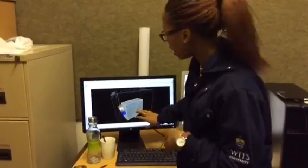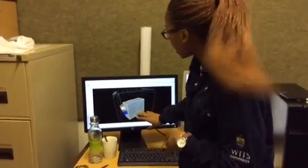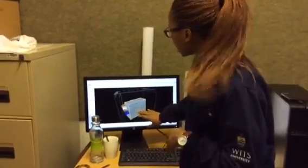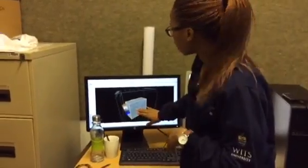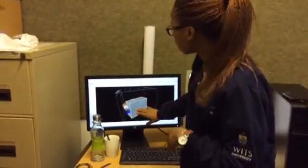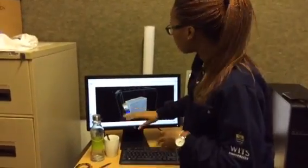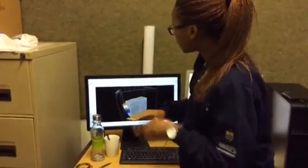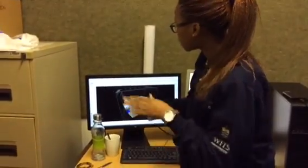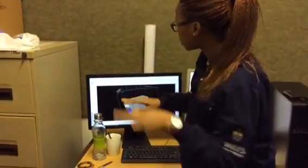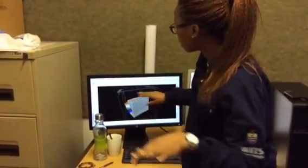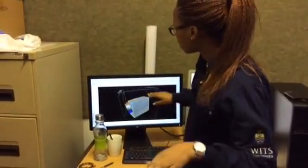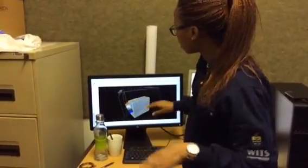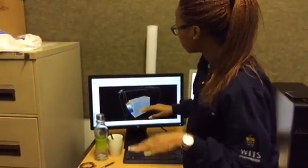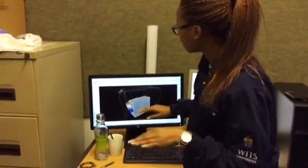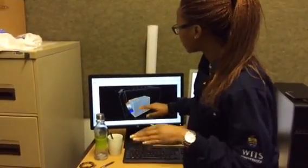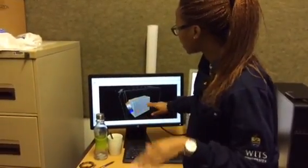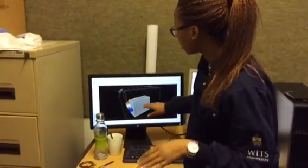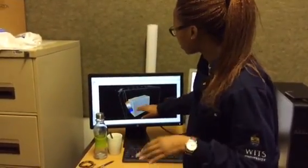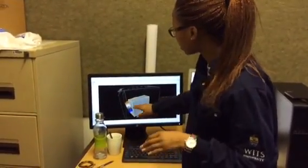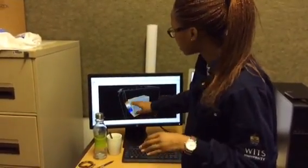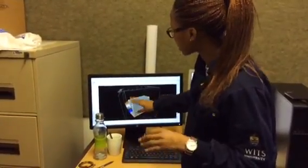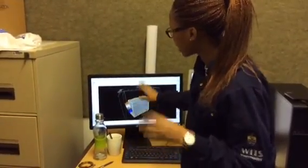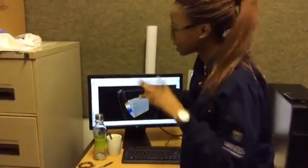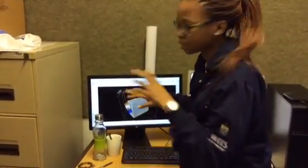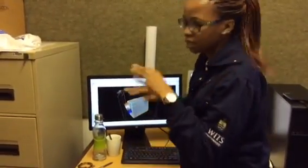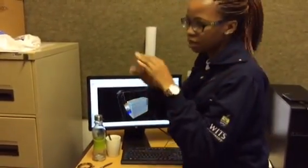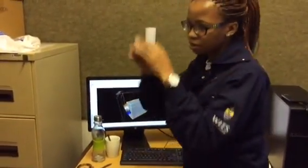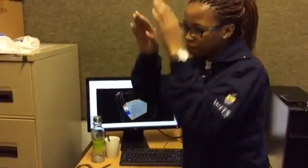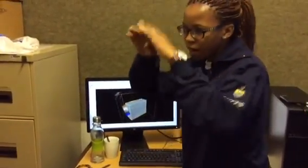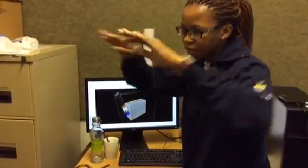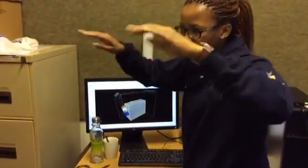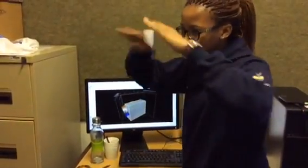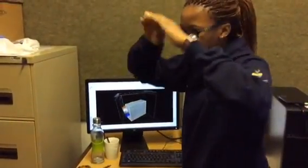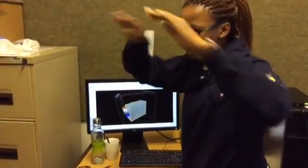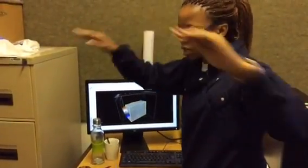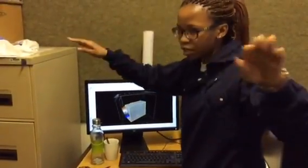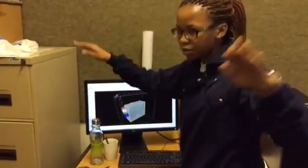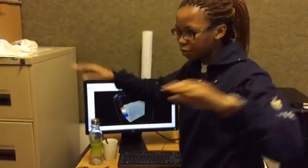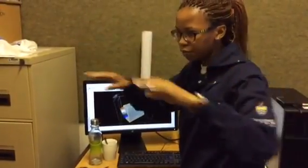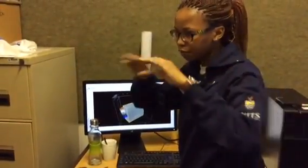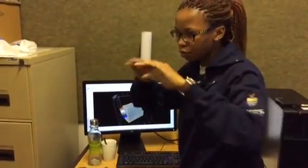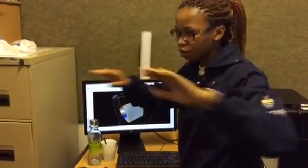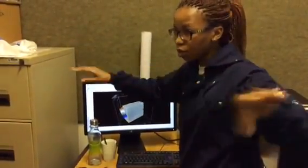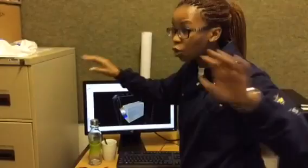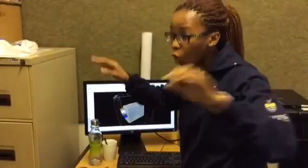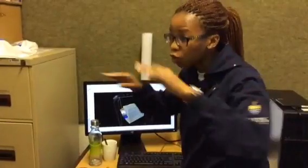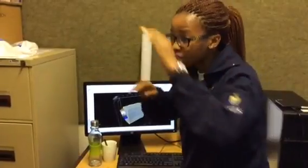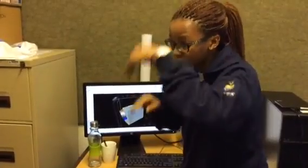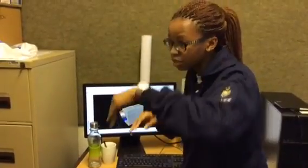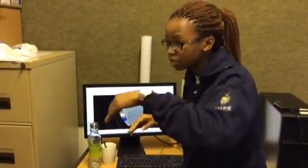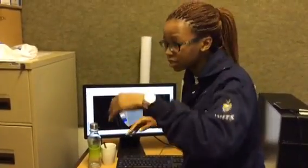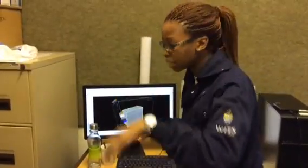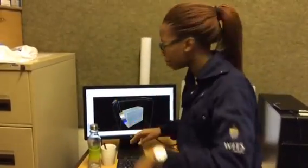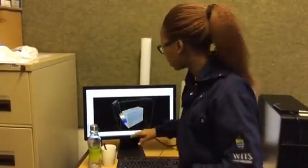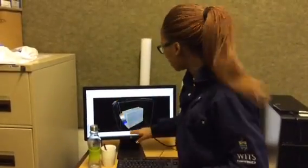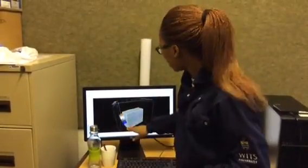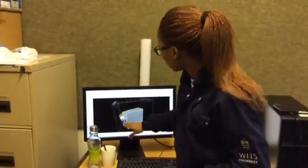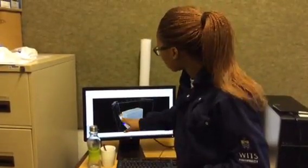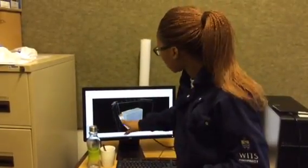and at a particular depth these guys mine a particular reef or gold at a certain depth and what